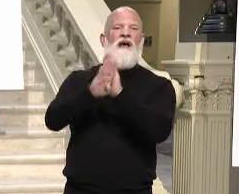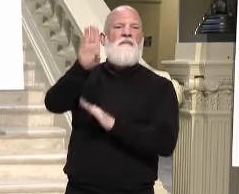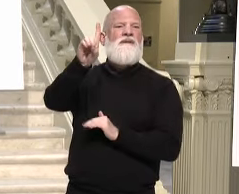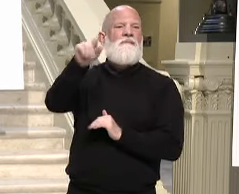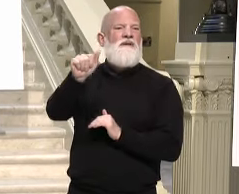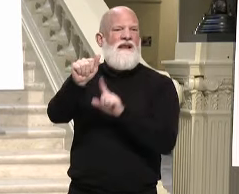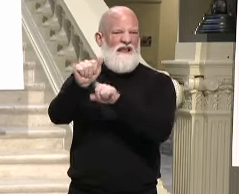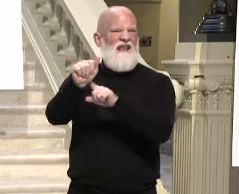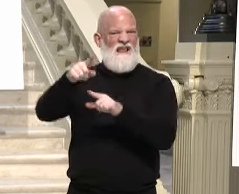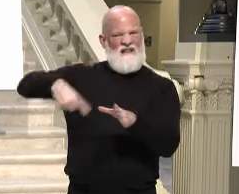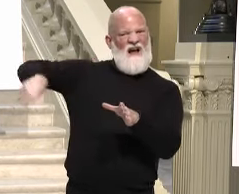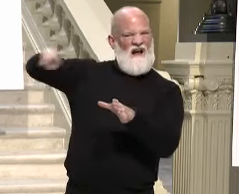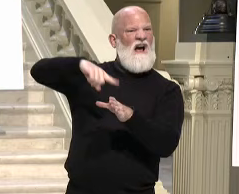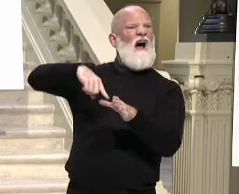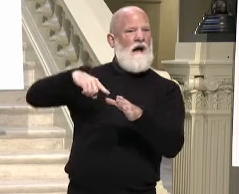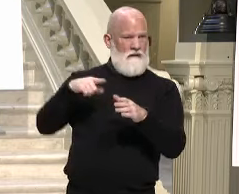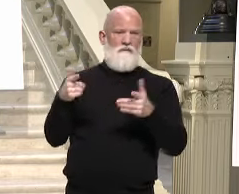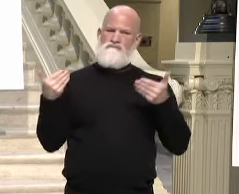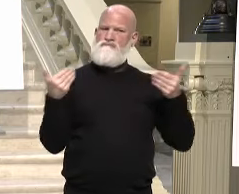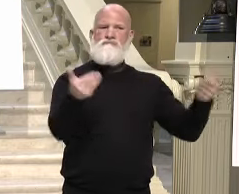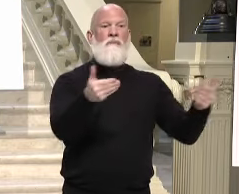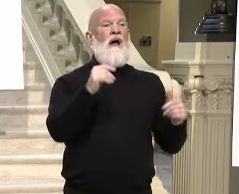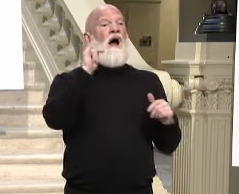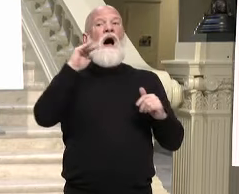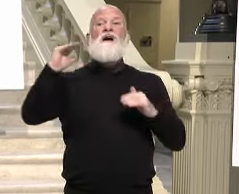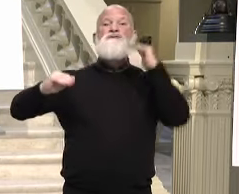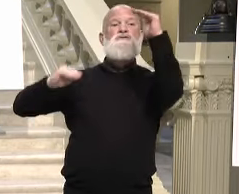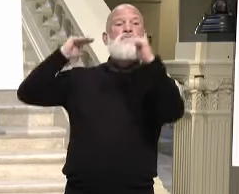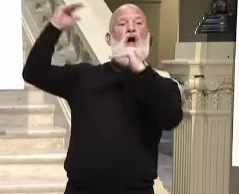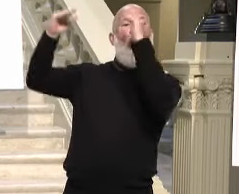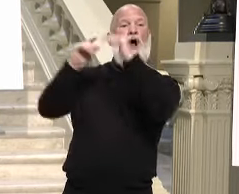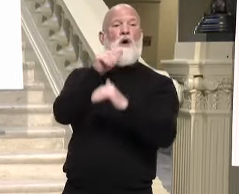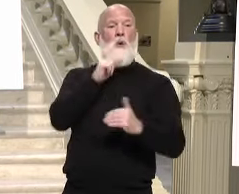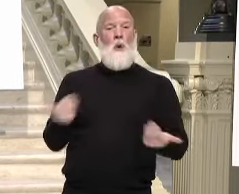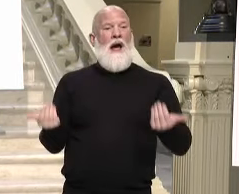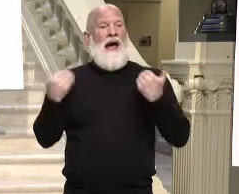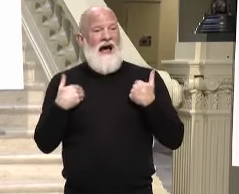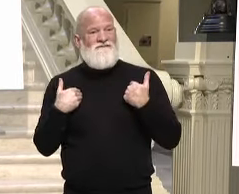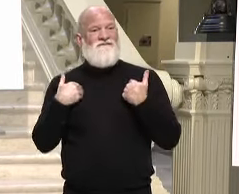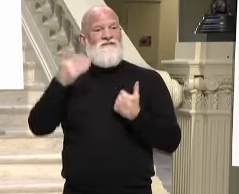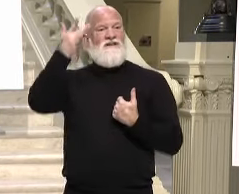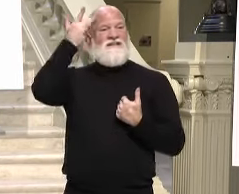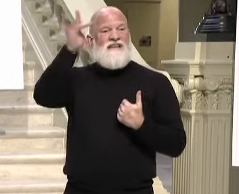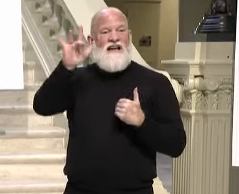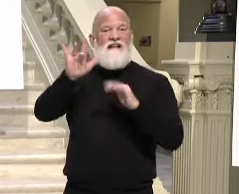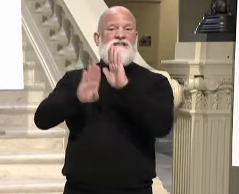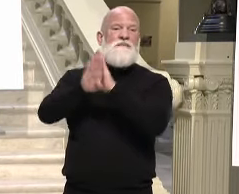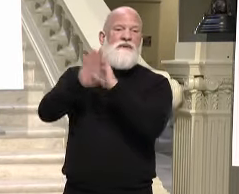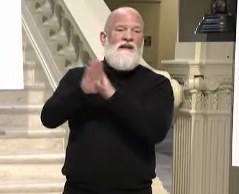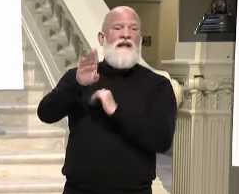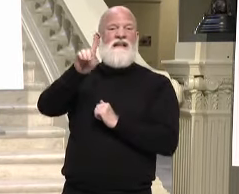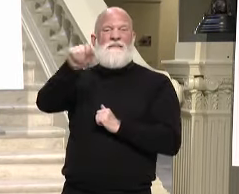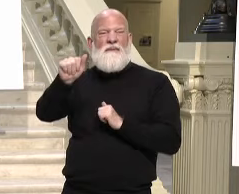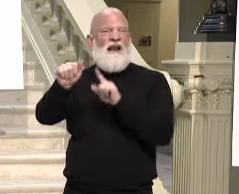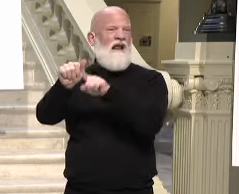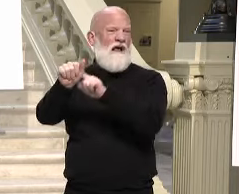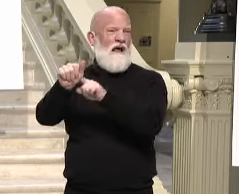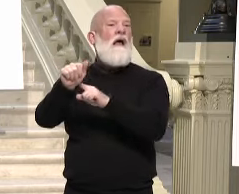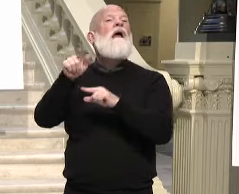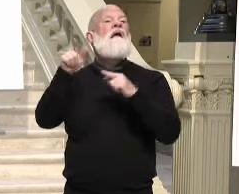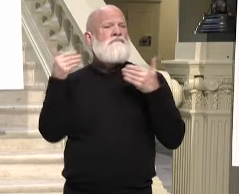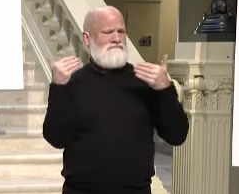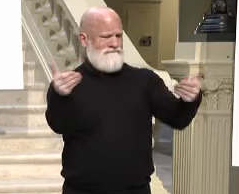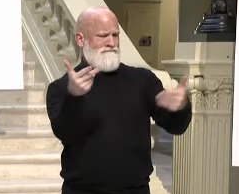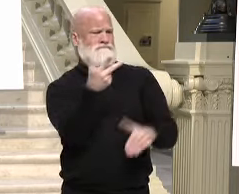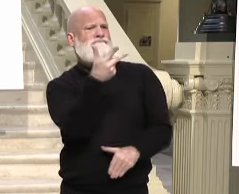And it's the adults who are with intellectual and developmental disabilities that we will be vaccinating at this point